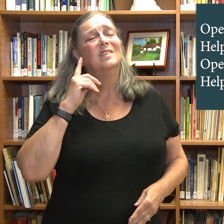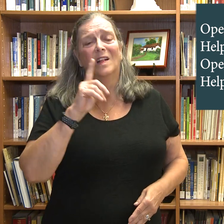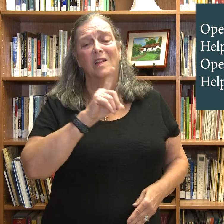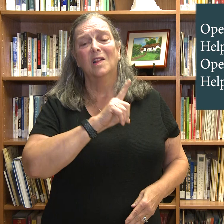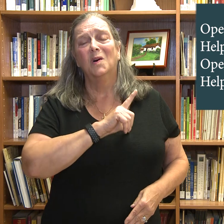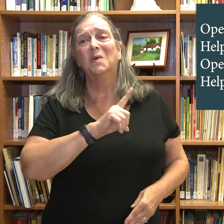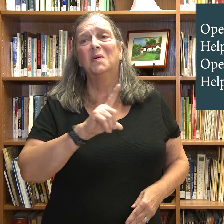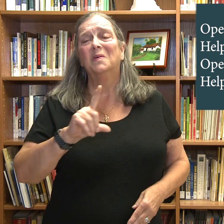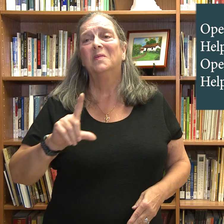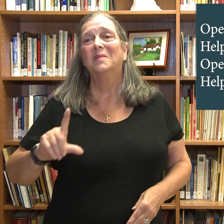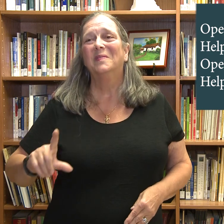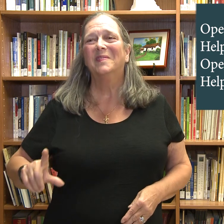Lord